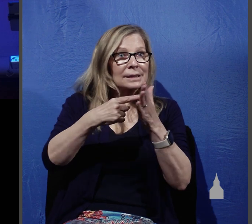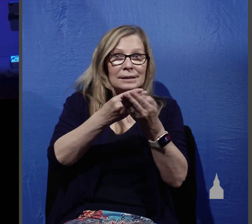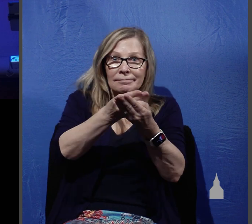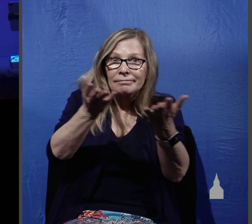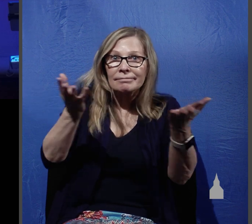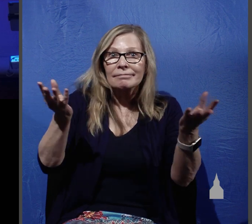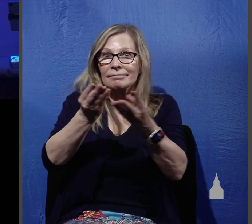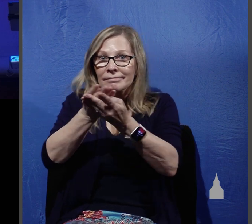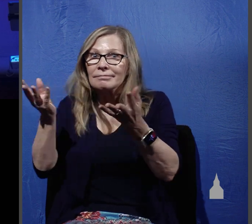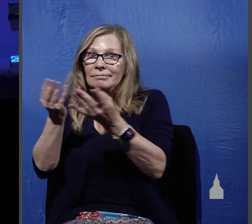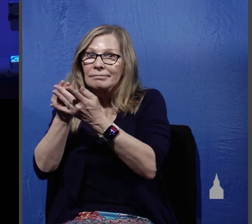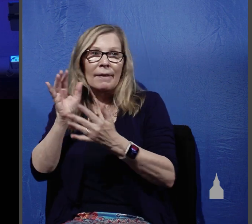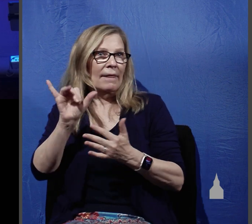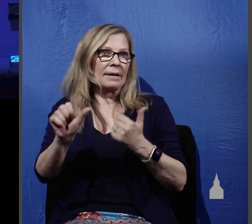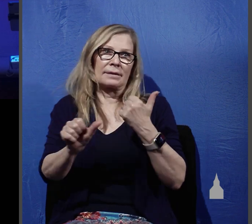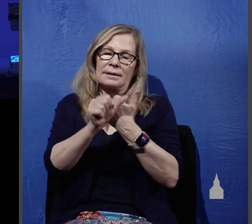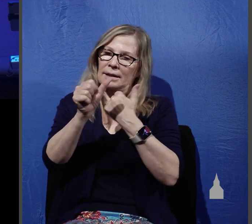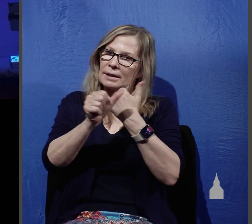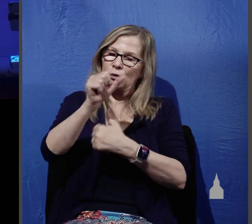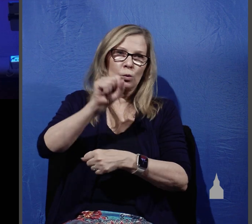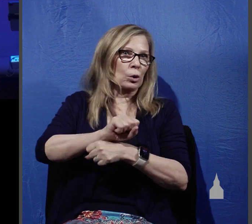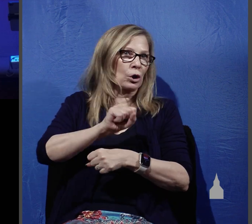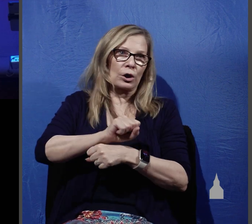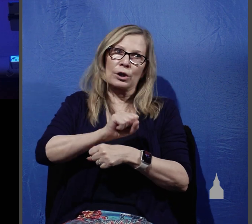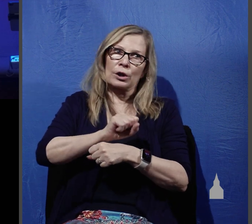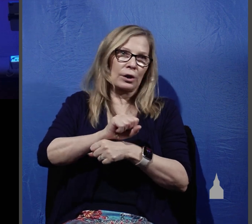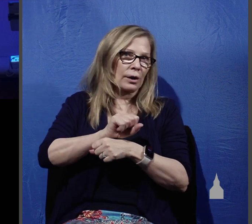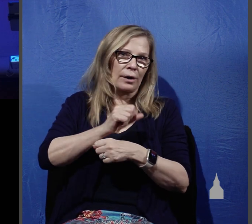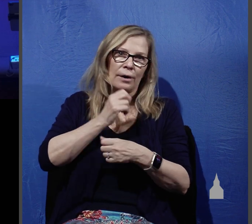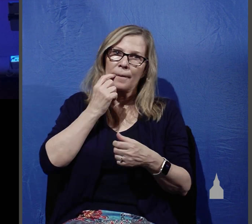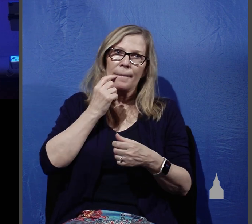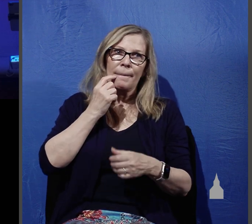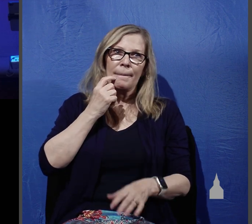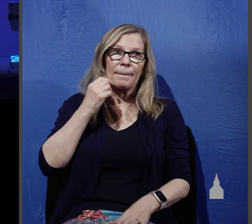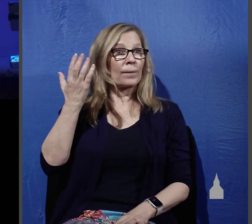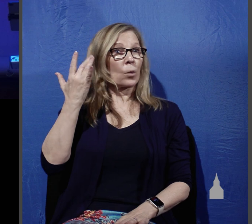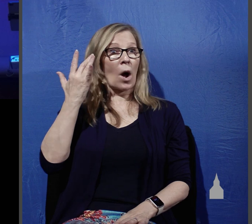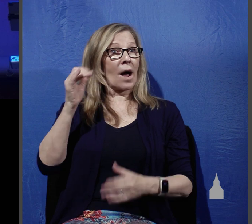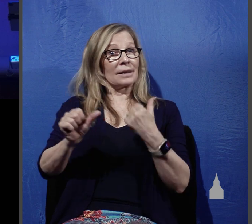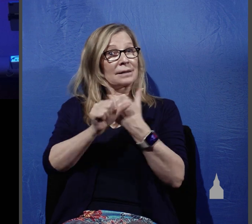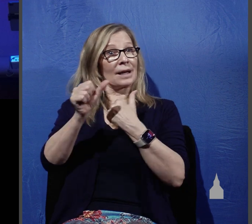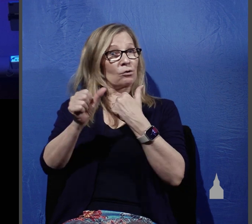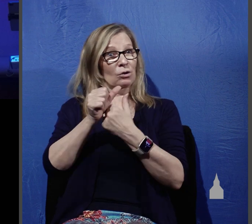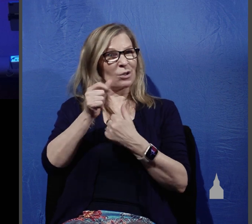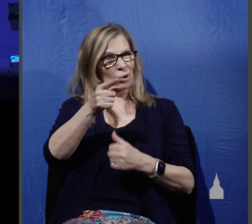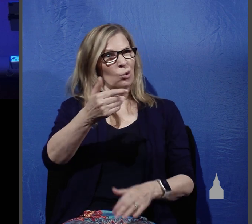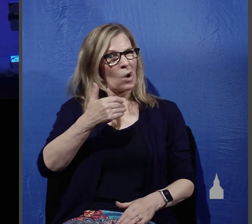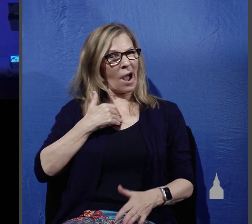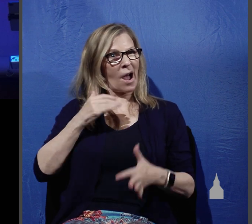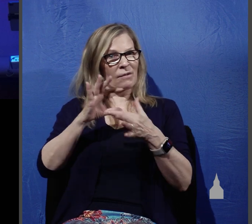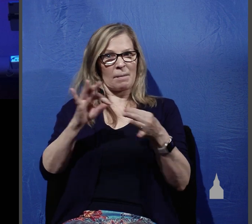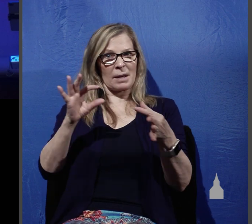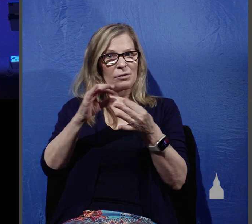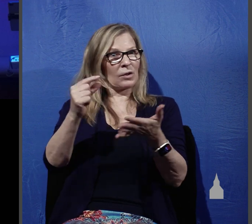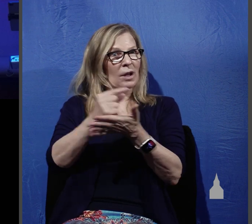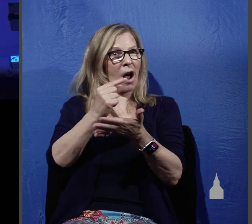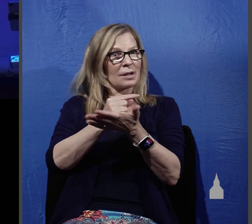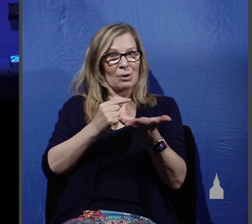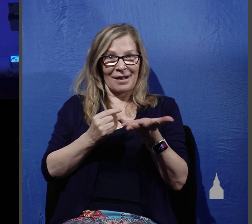dangerous it's dangerous and it's dangerous because armed with the message of the gospel you're a threat